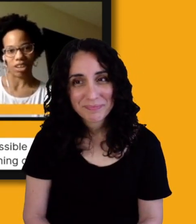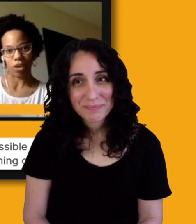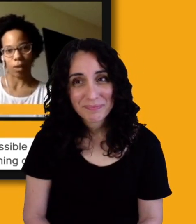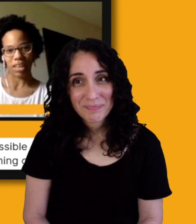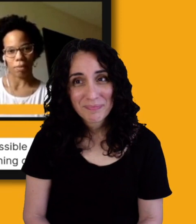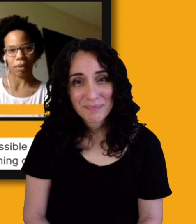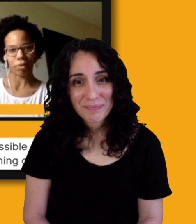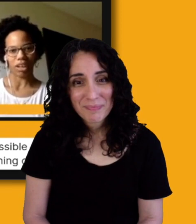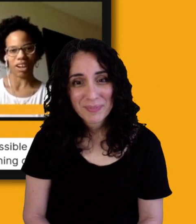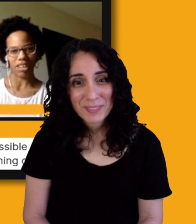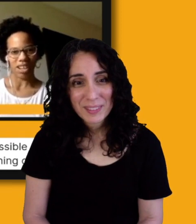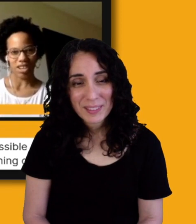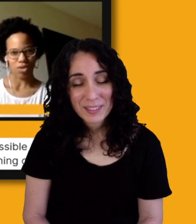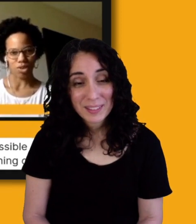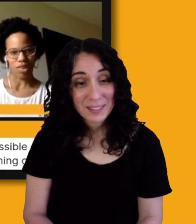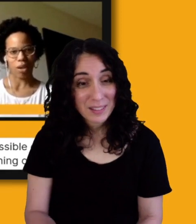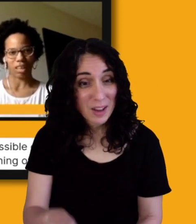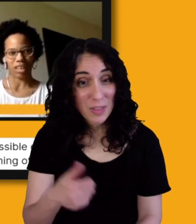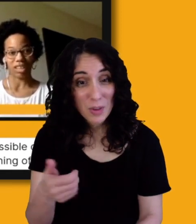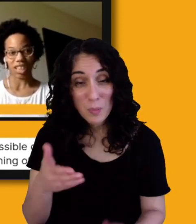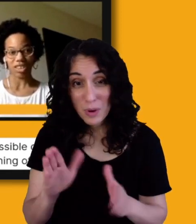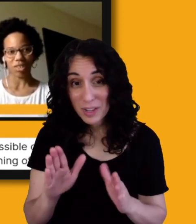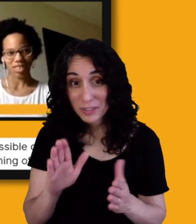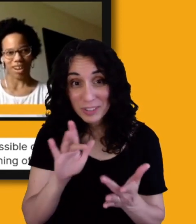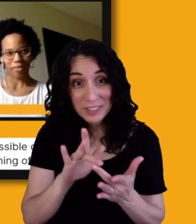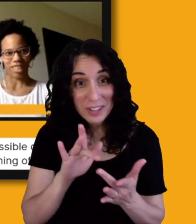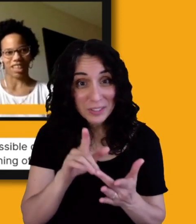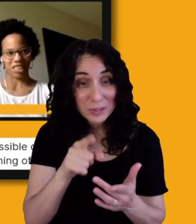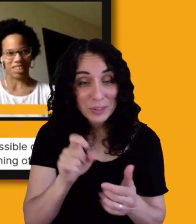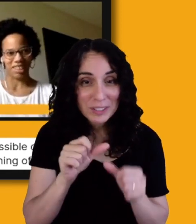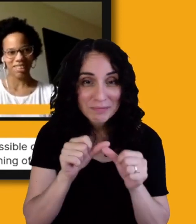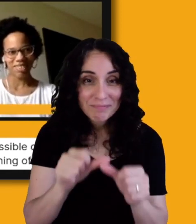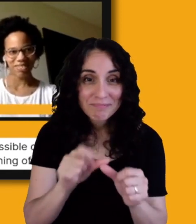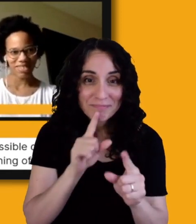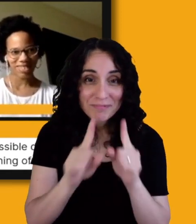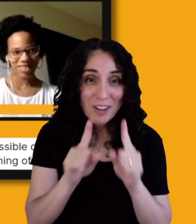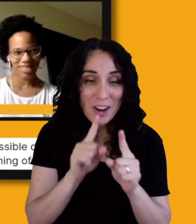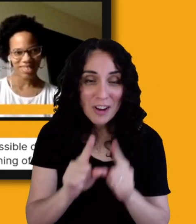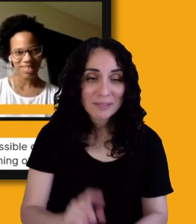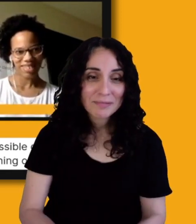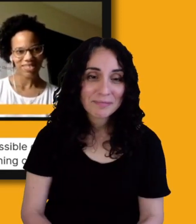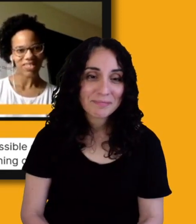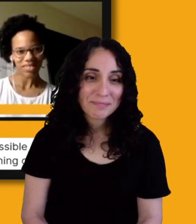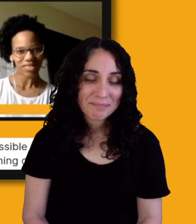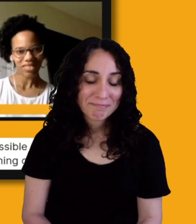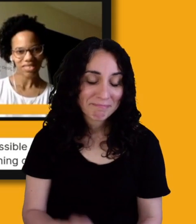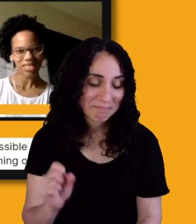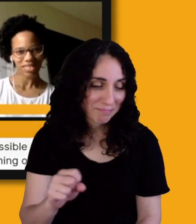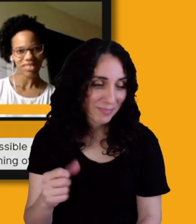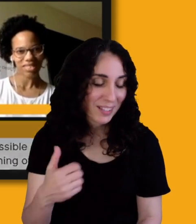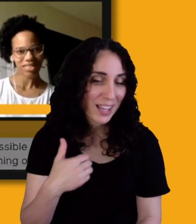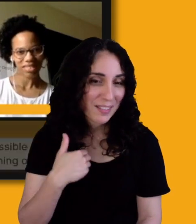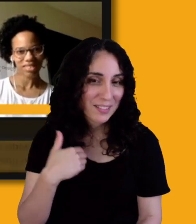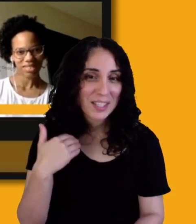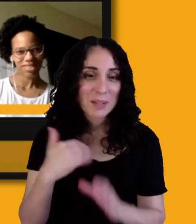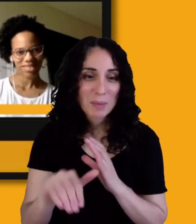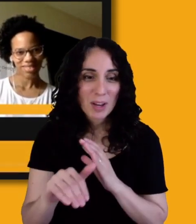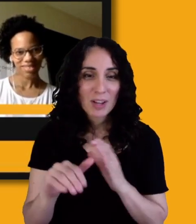a way that people can contact you so that we can continue this conversation? Absolutely. I, I have an email, um, theeconnectedgmail